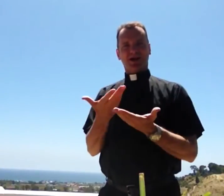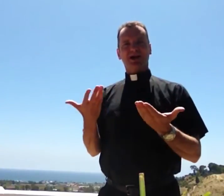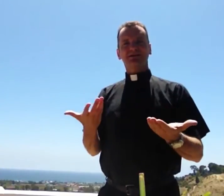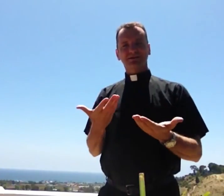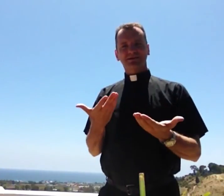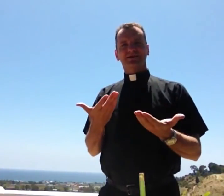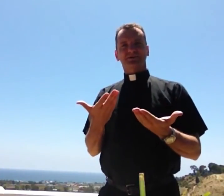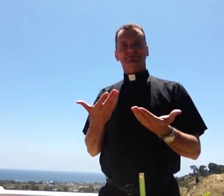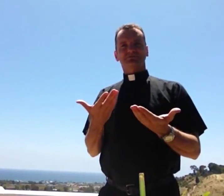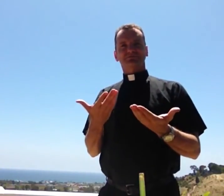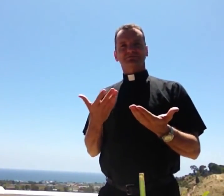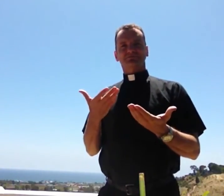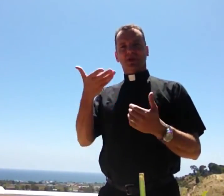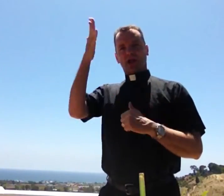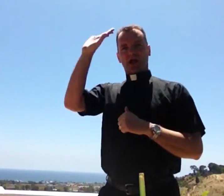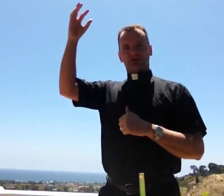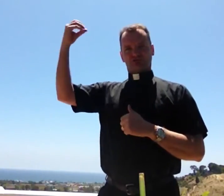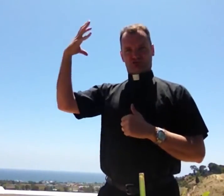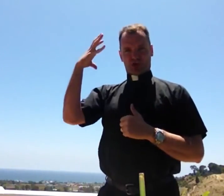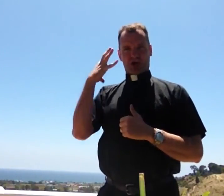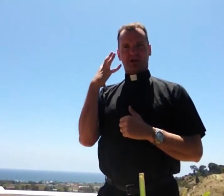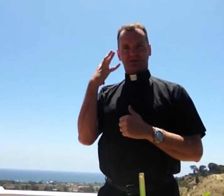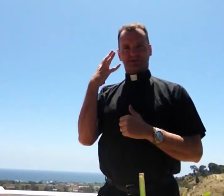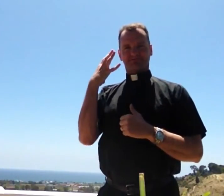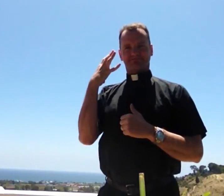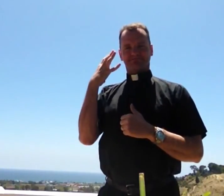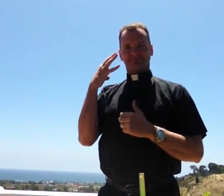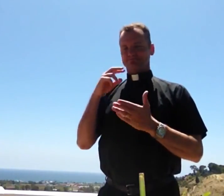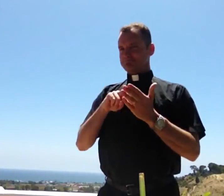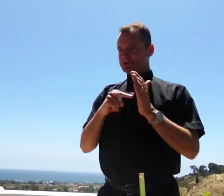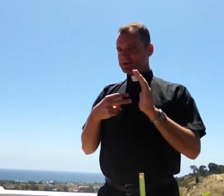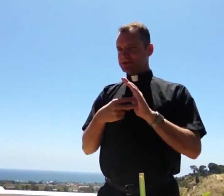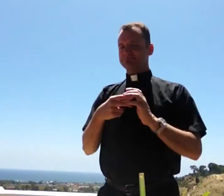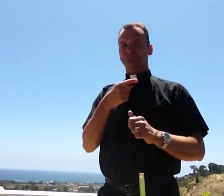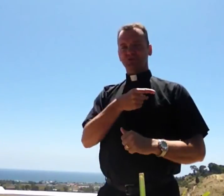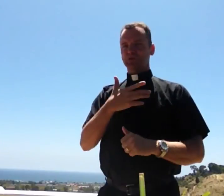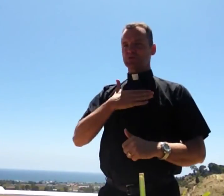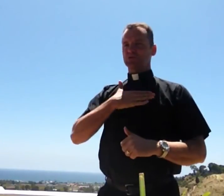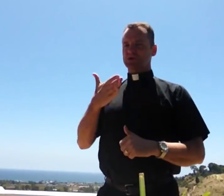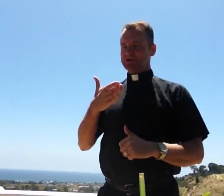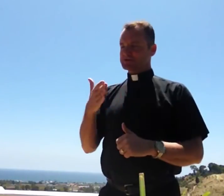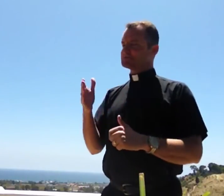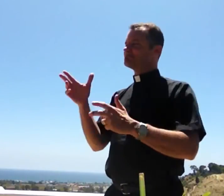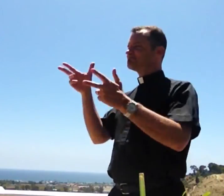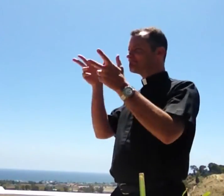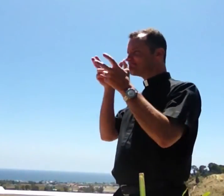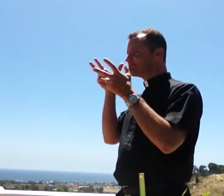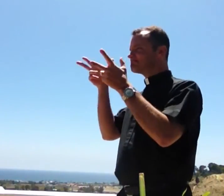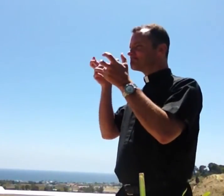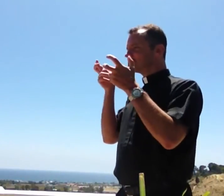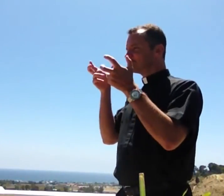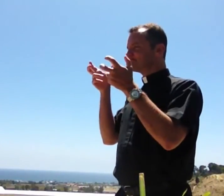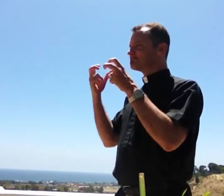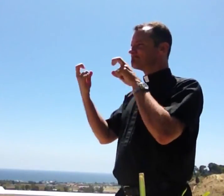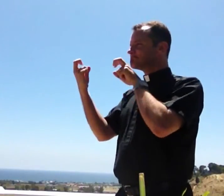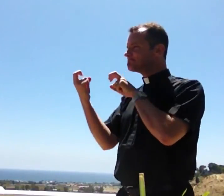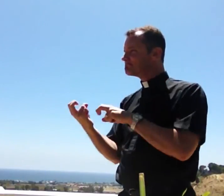Melinda shows him God's grace because she's willing to listen to him,